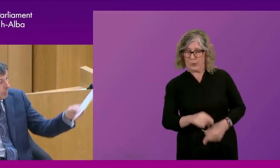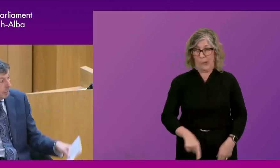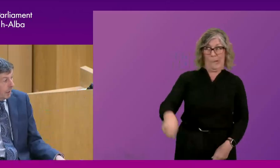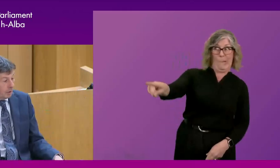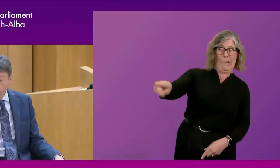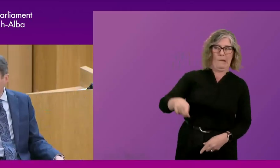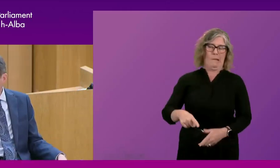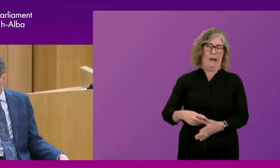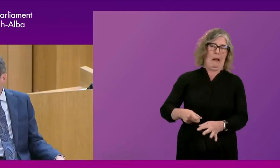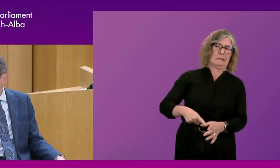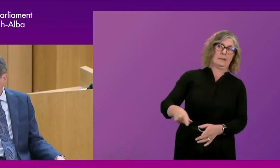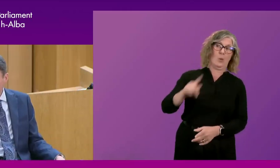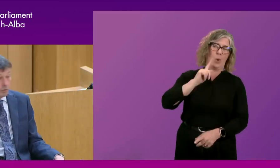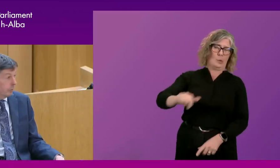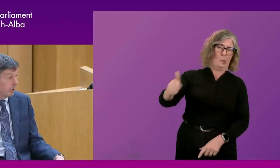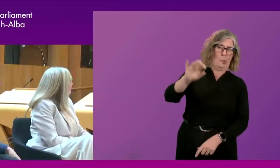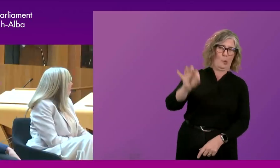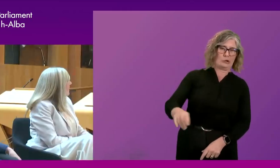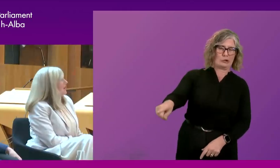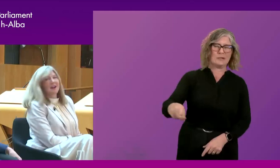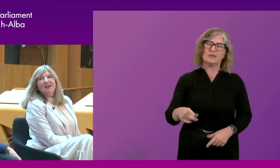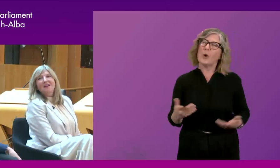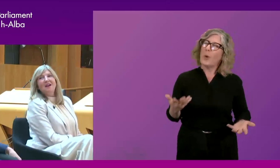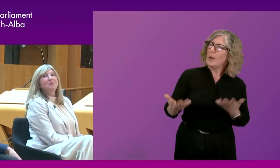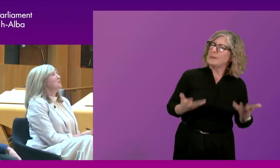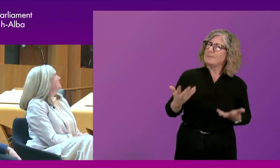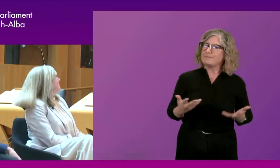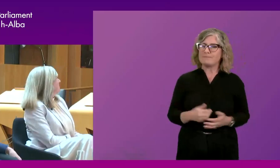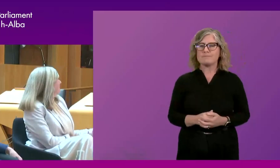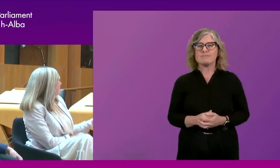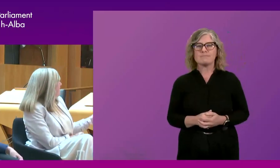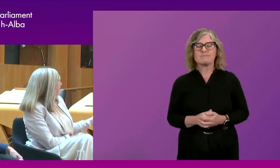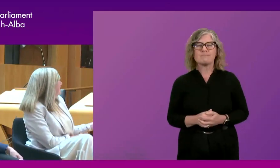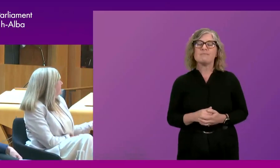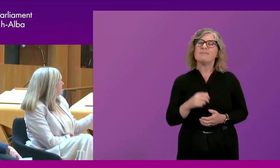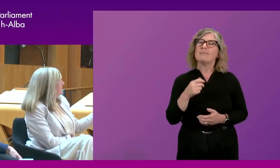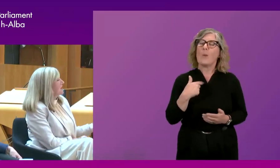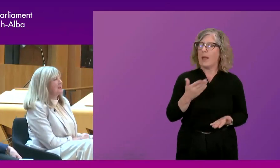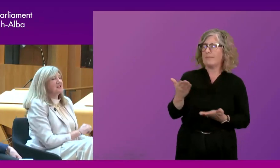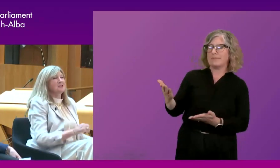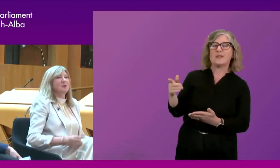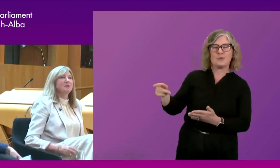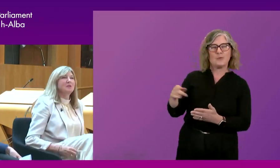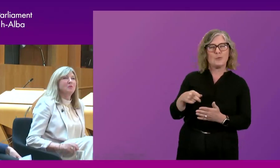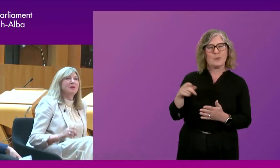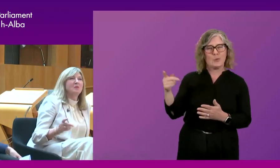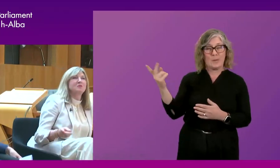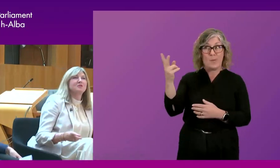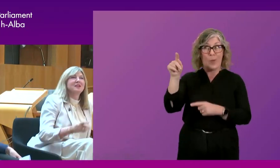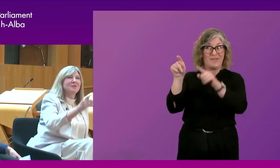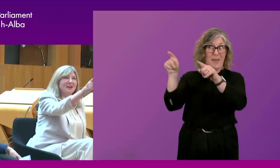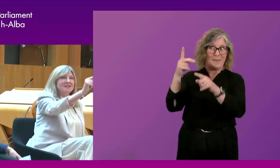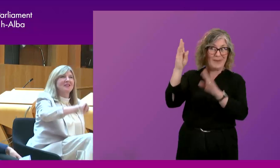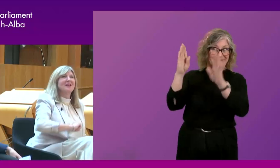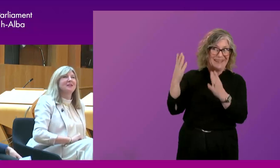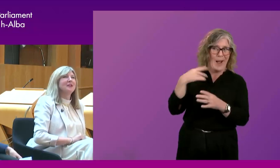Andy Whiteman at the back there would always be good for questions no matter what. Yeah, I am going to go to David Stewart and Andy Whiteman in a moment. I would